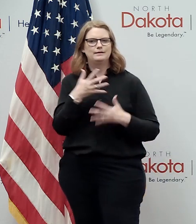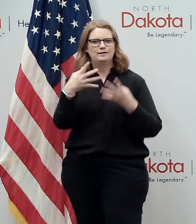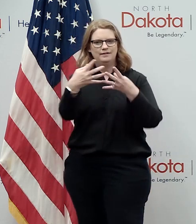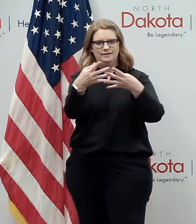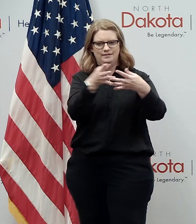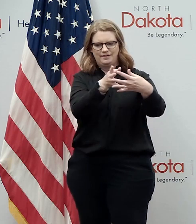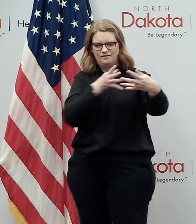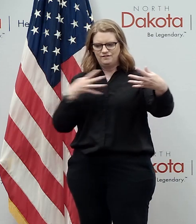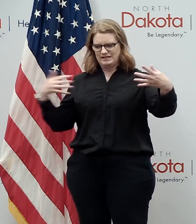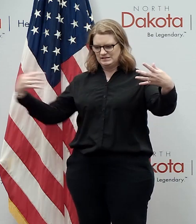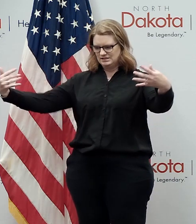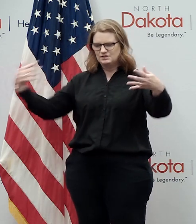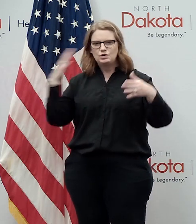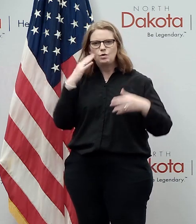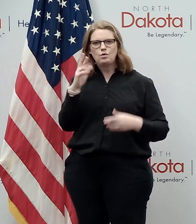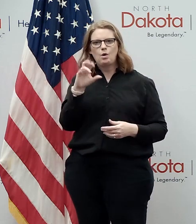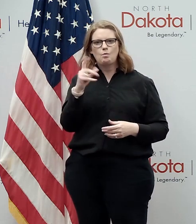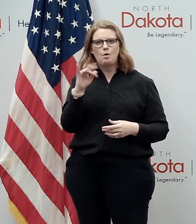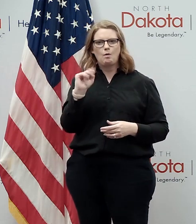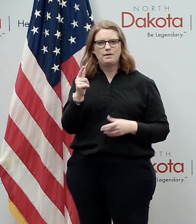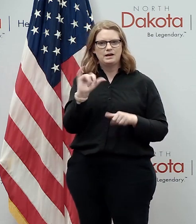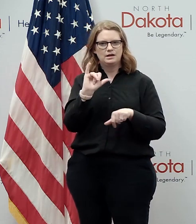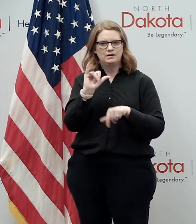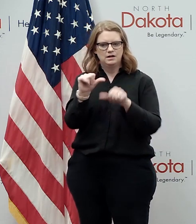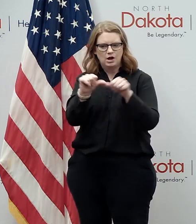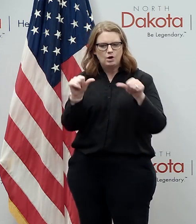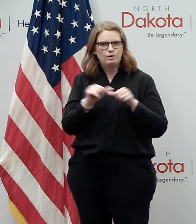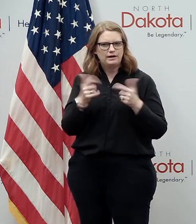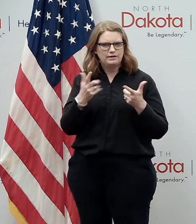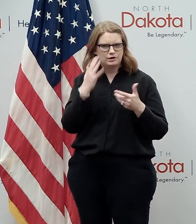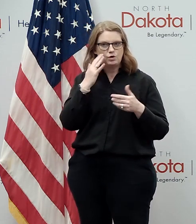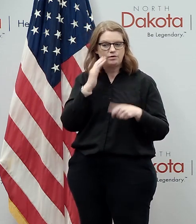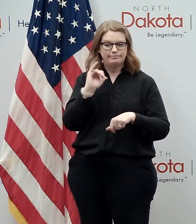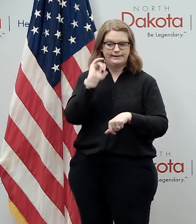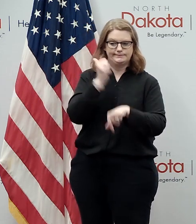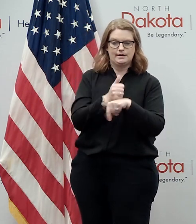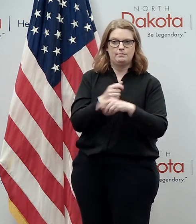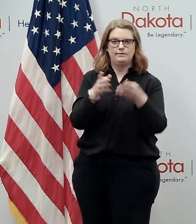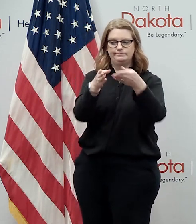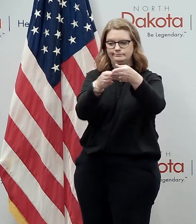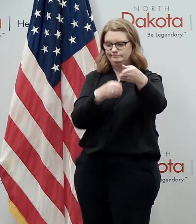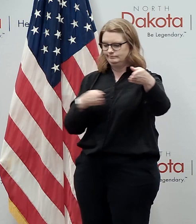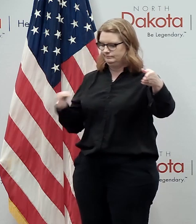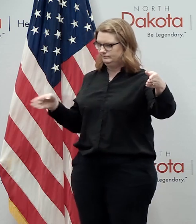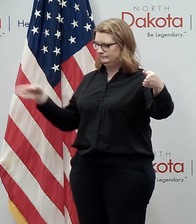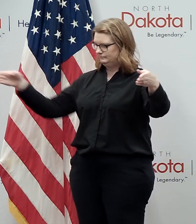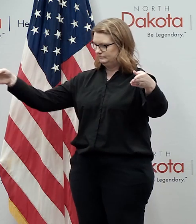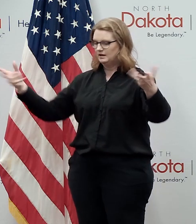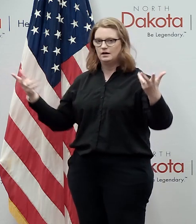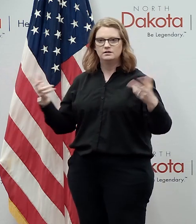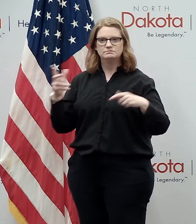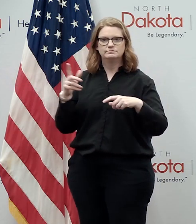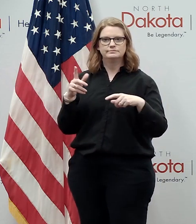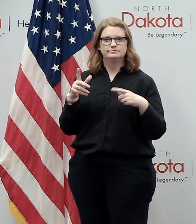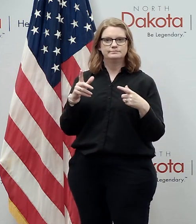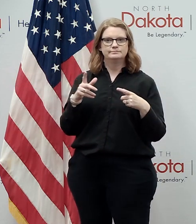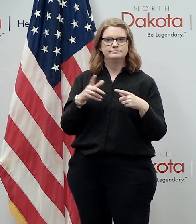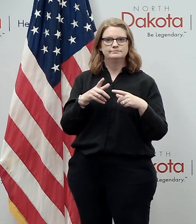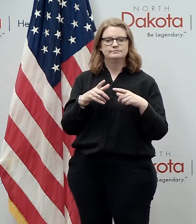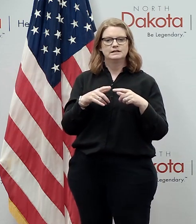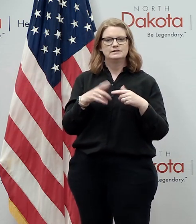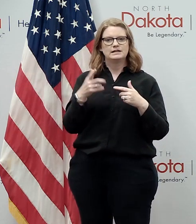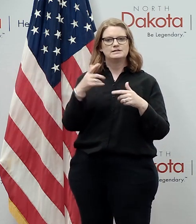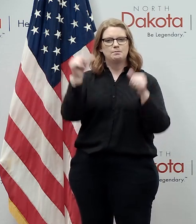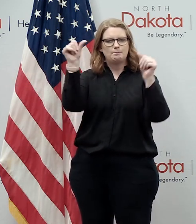had when our roping arena you know which is they just set them up outside you know they hung some uh uh some uh posters